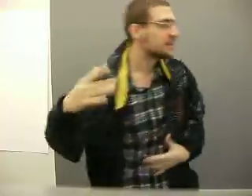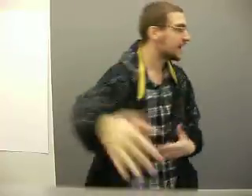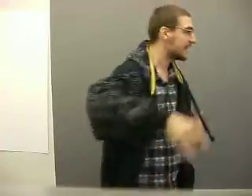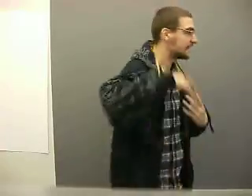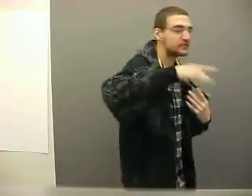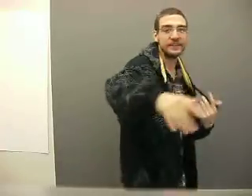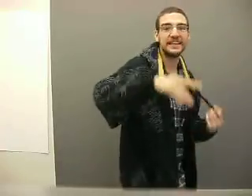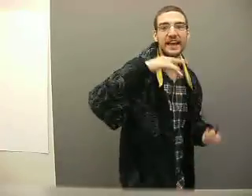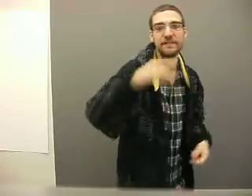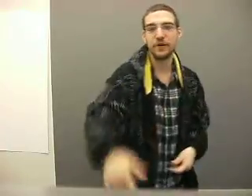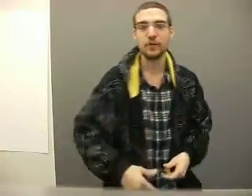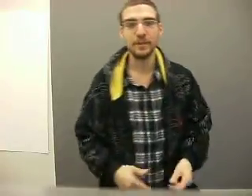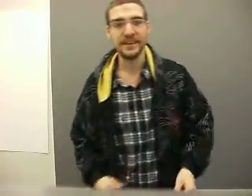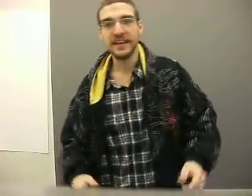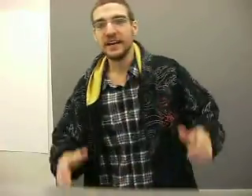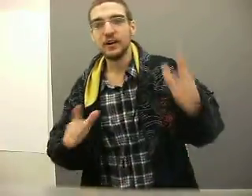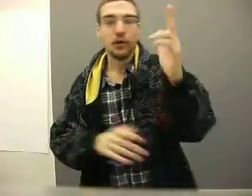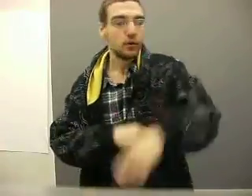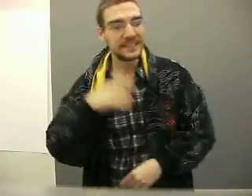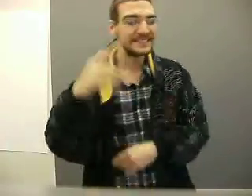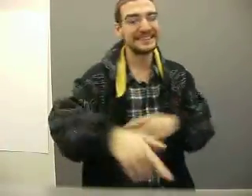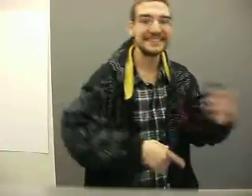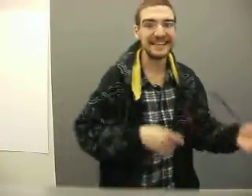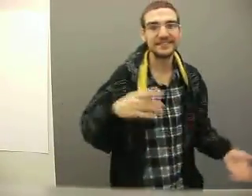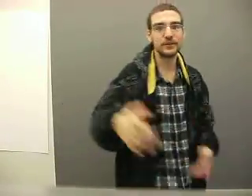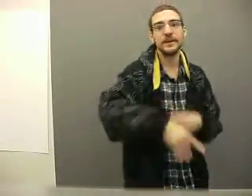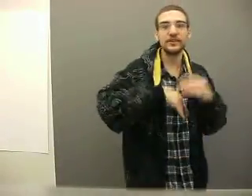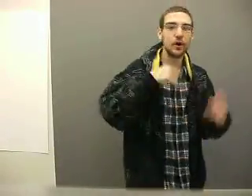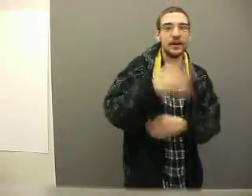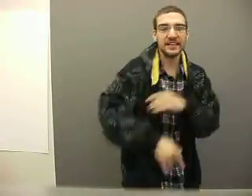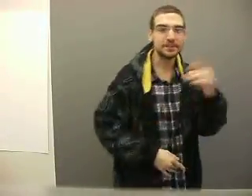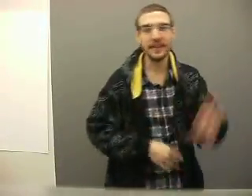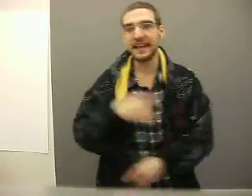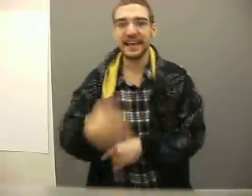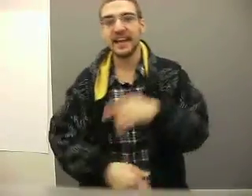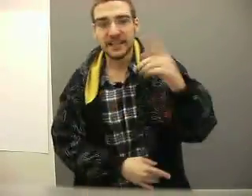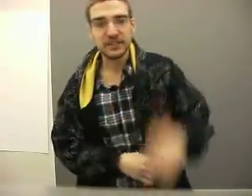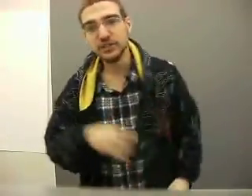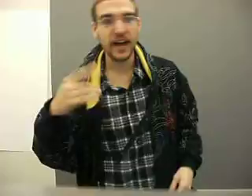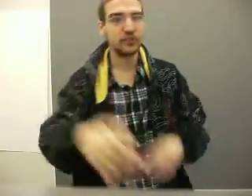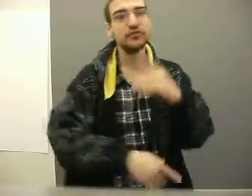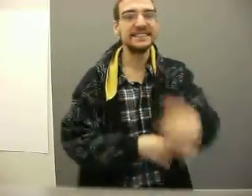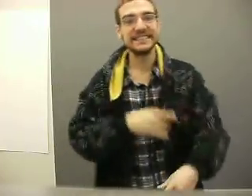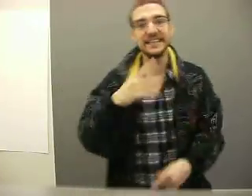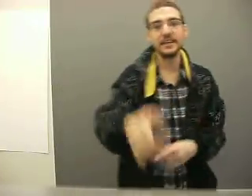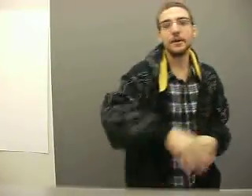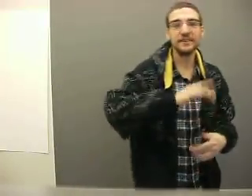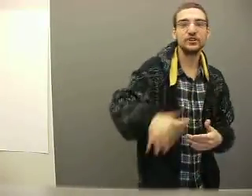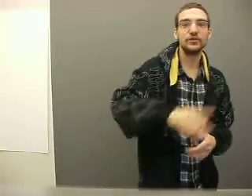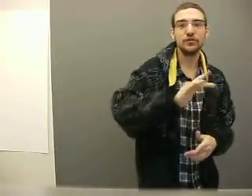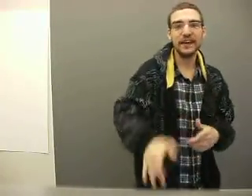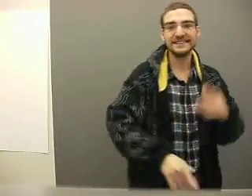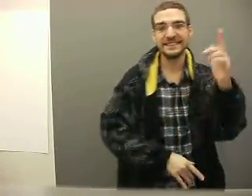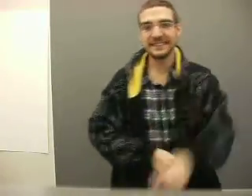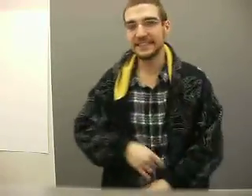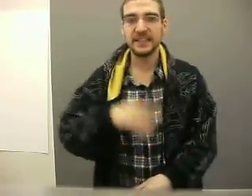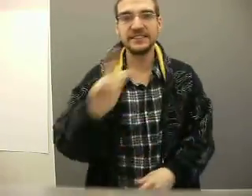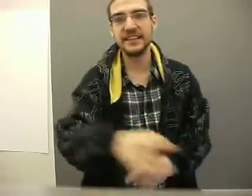Y'all cats really can't fuck with me. Shit. Win this insaneism. Yo. It's plain that. It's kind of crazy kid. But yo. The craziest shit.